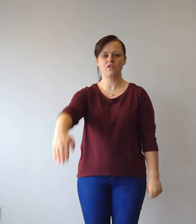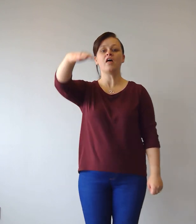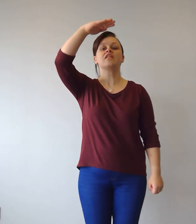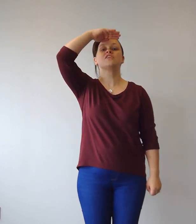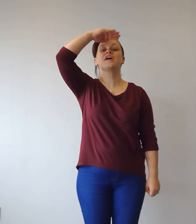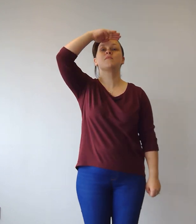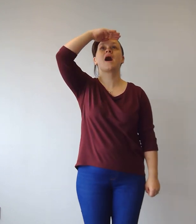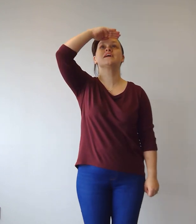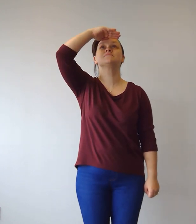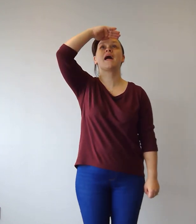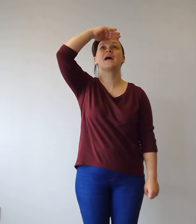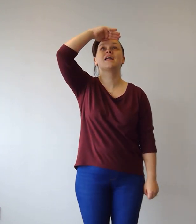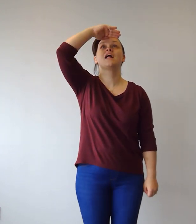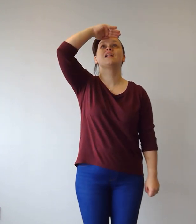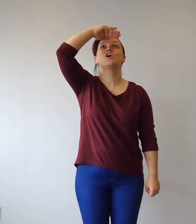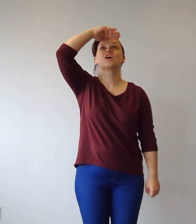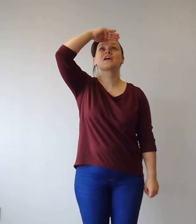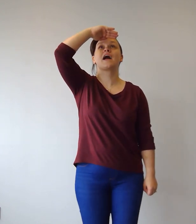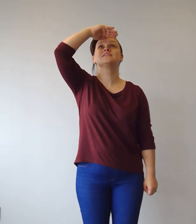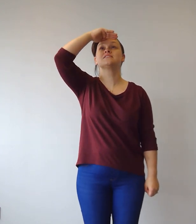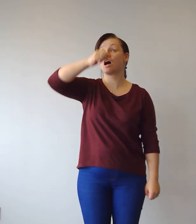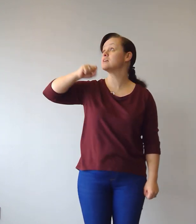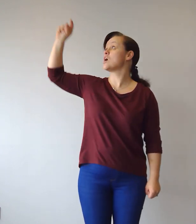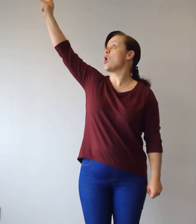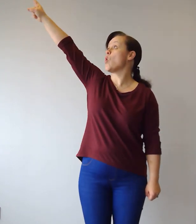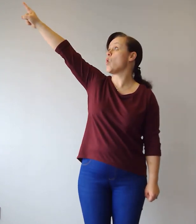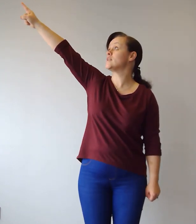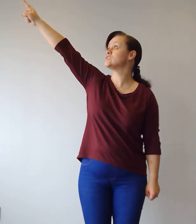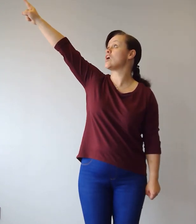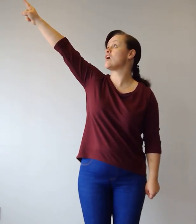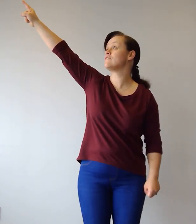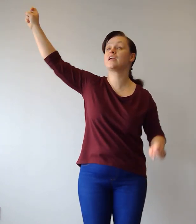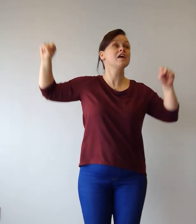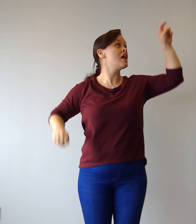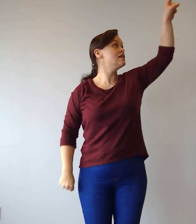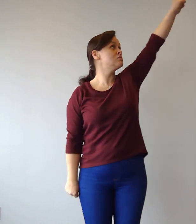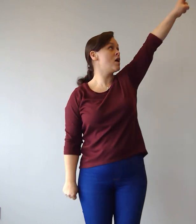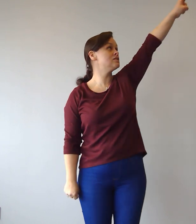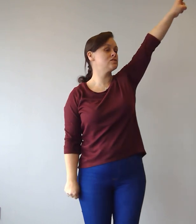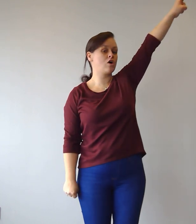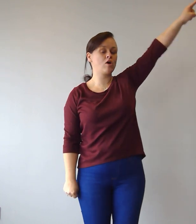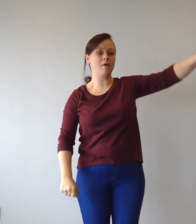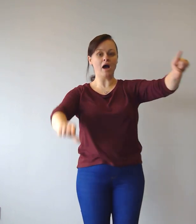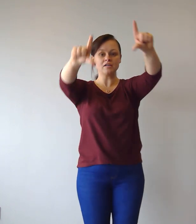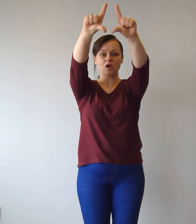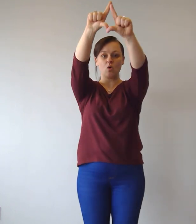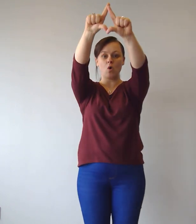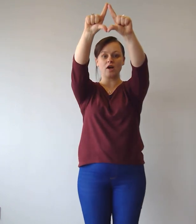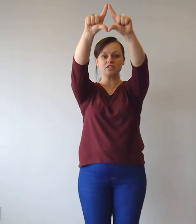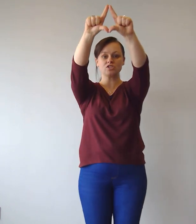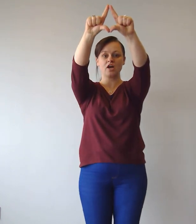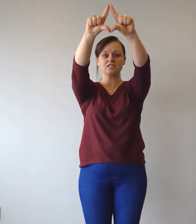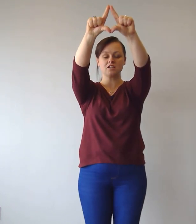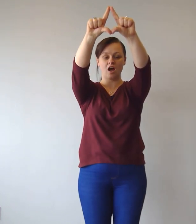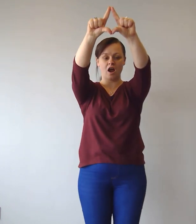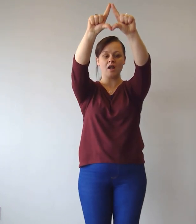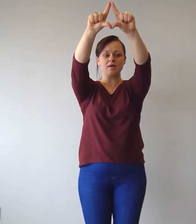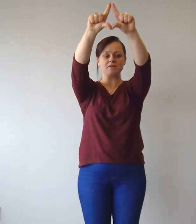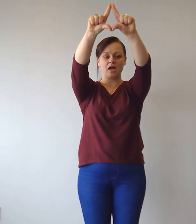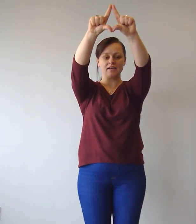Three wise men looking at stars, one saw Venus, one saw Mars. One saw a star, bright